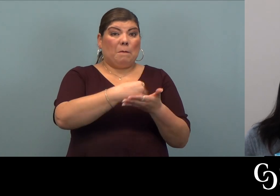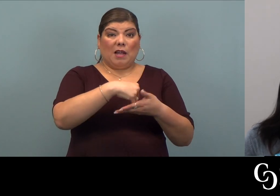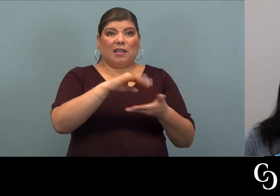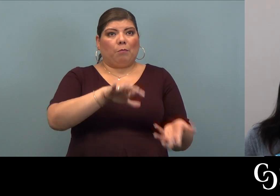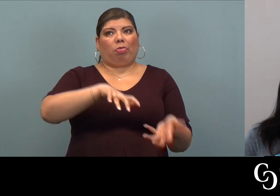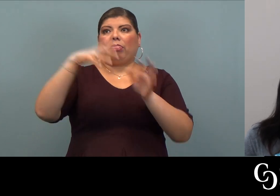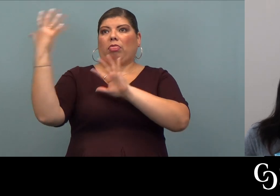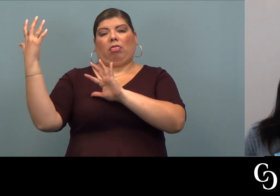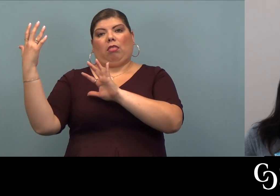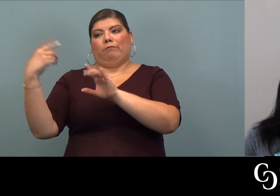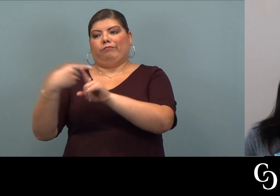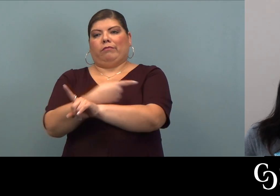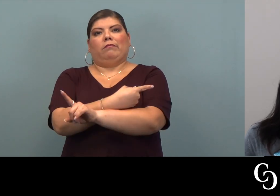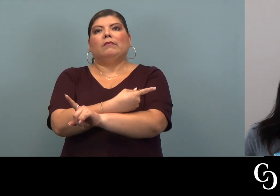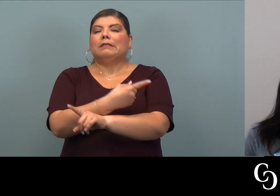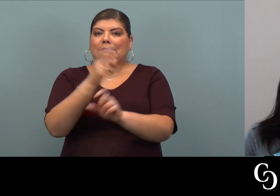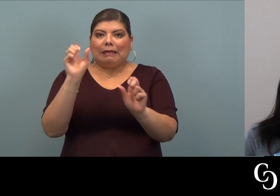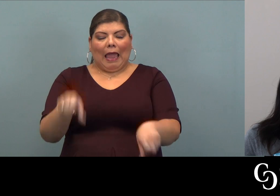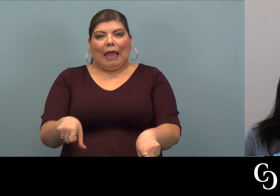completely.